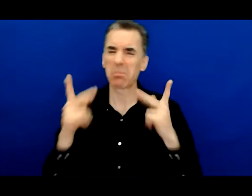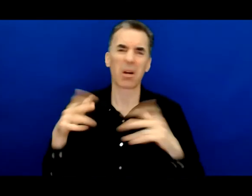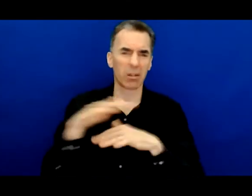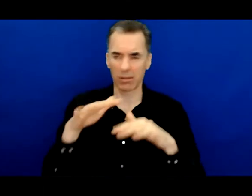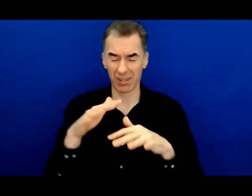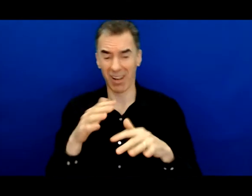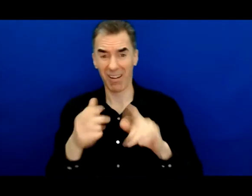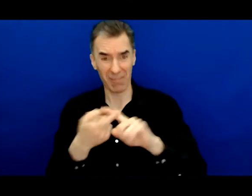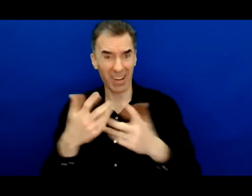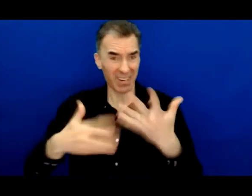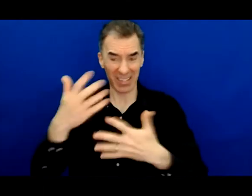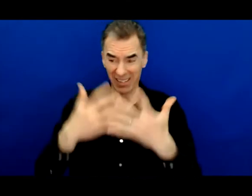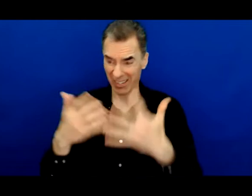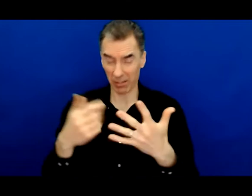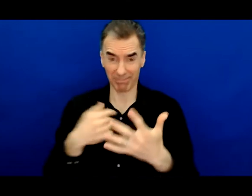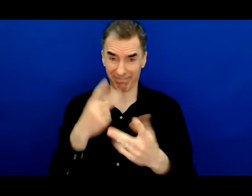or sent to prison.